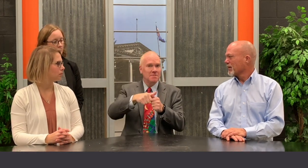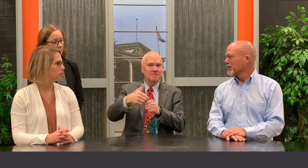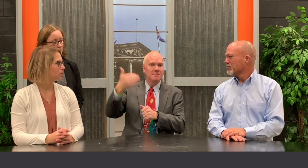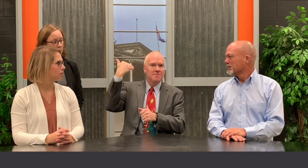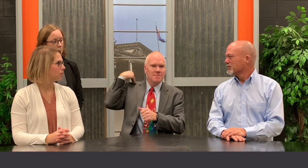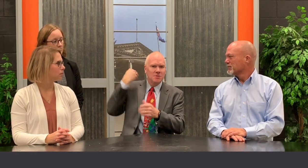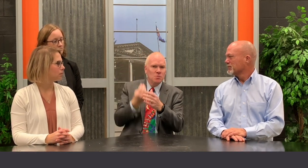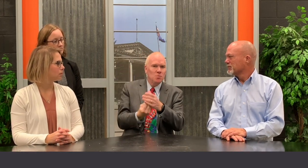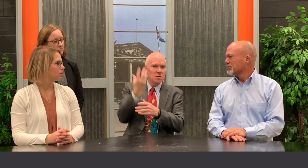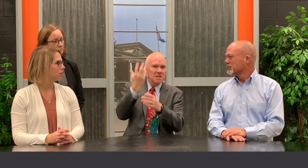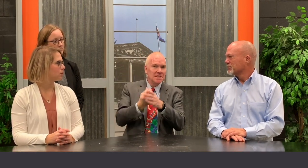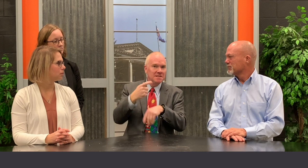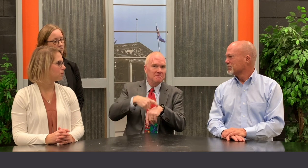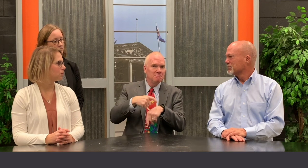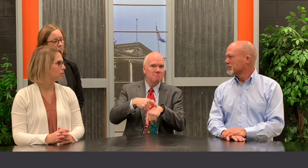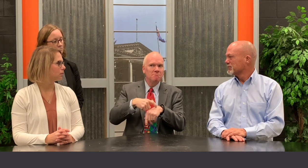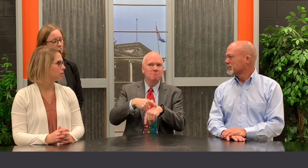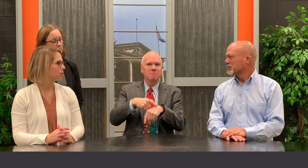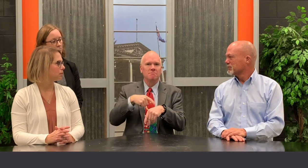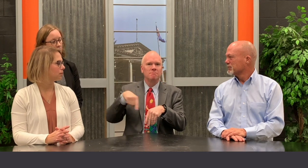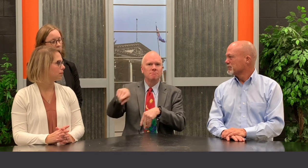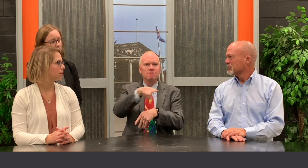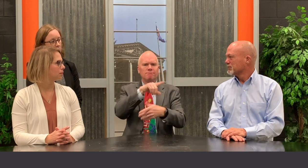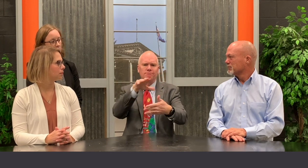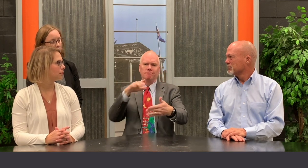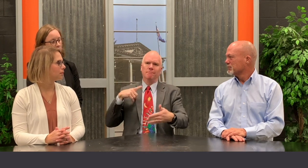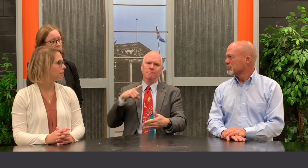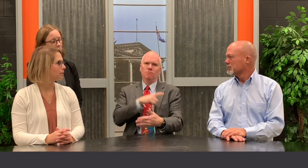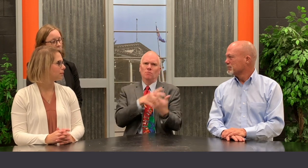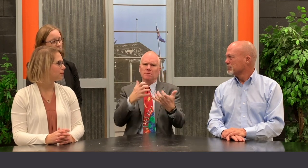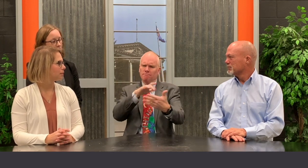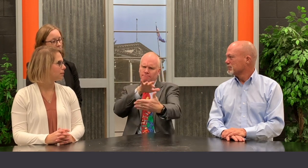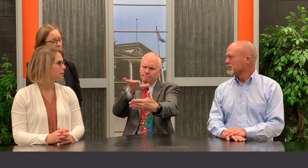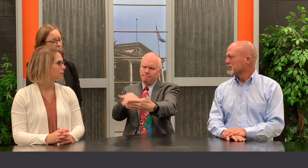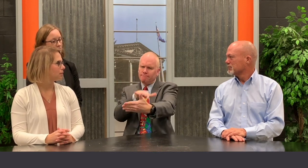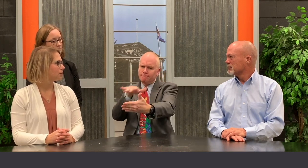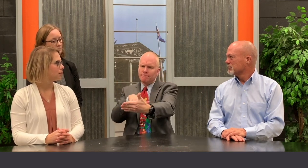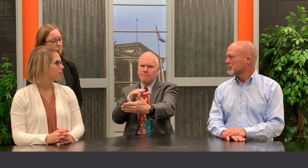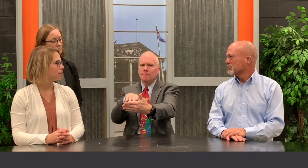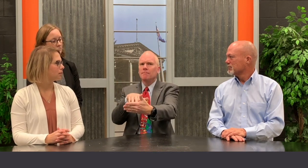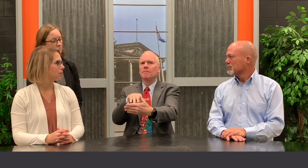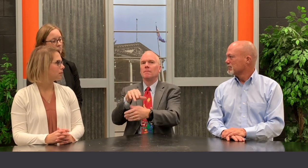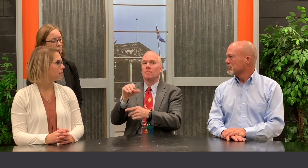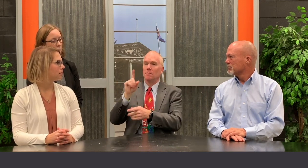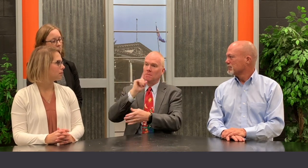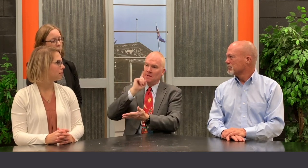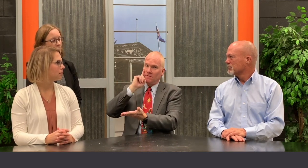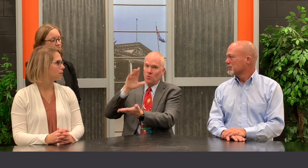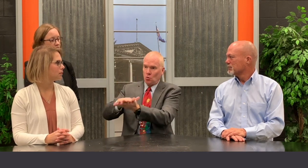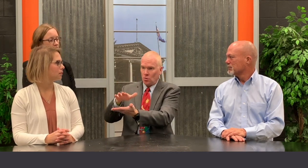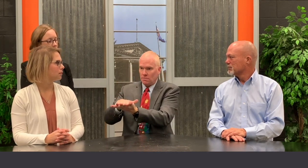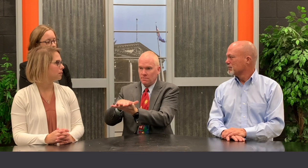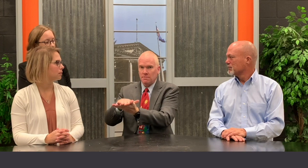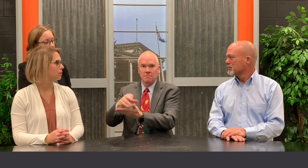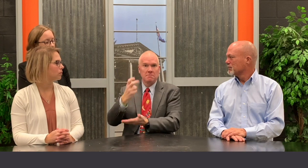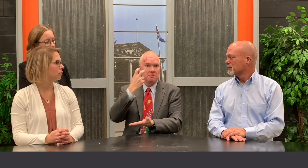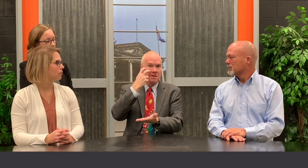from last spring, the legislature wanted to study the possible combination of the deaf school